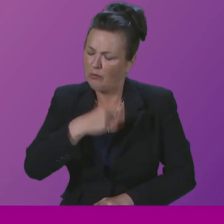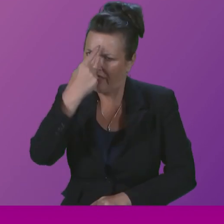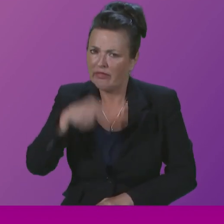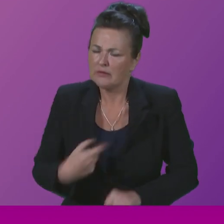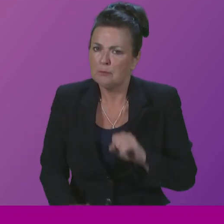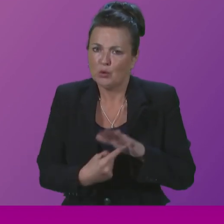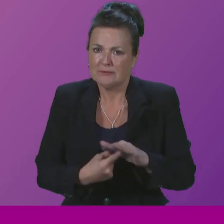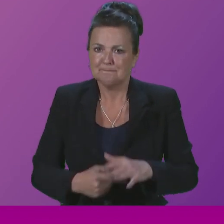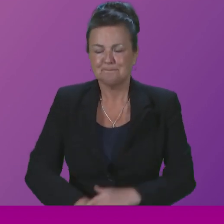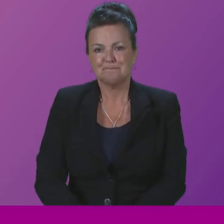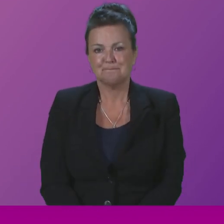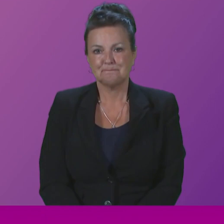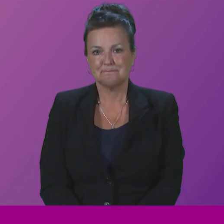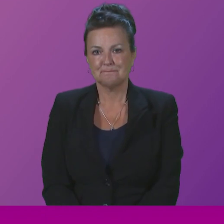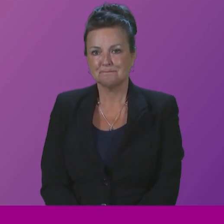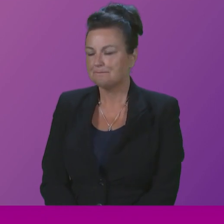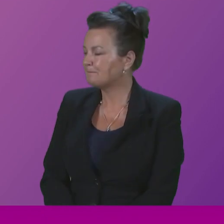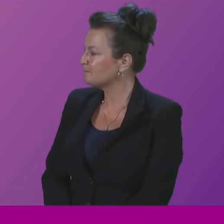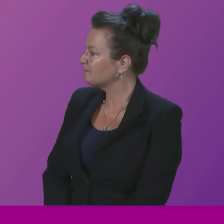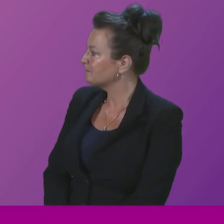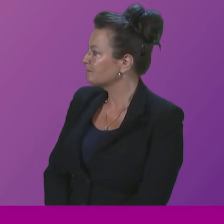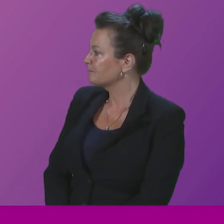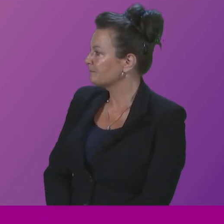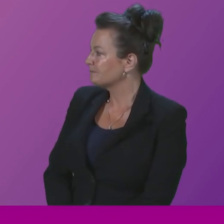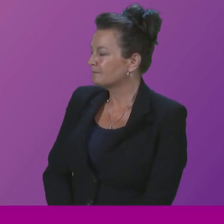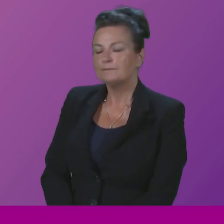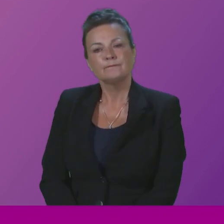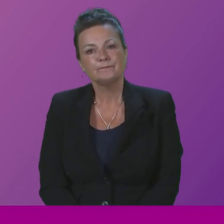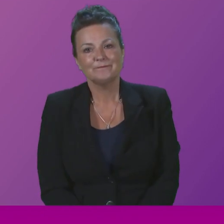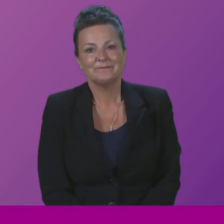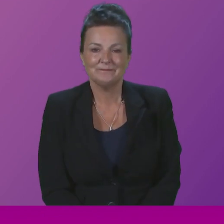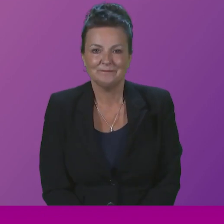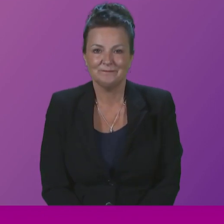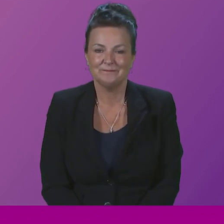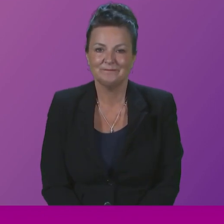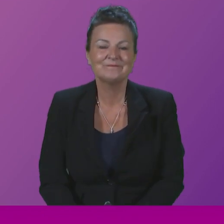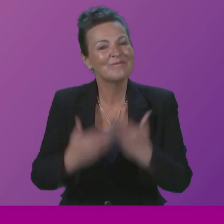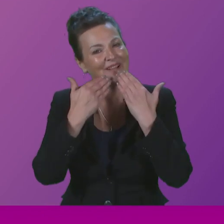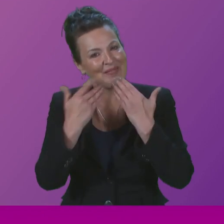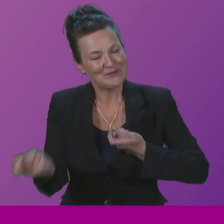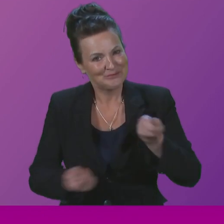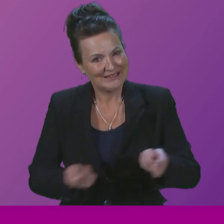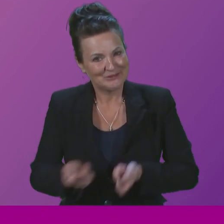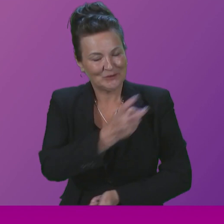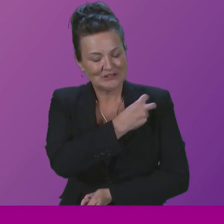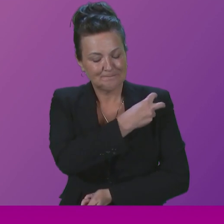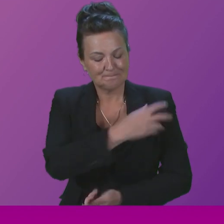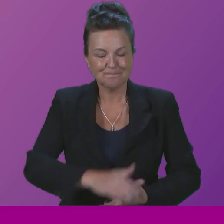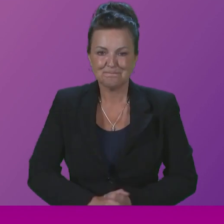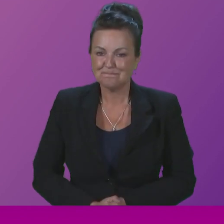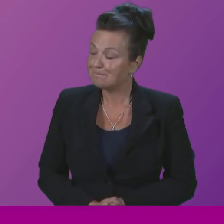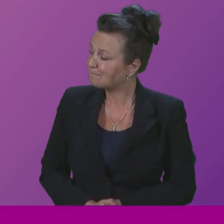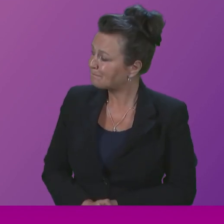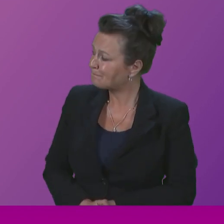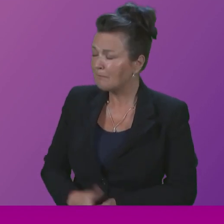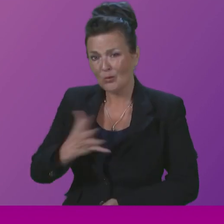I move to constituency and general supplementaries and I call COCAB Stewart. Thank you, President Officer. I'd like to ask the